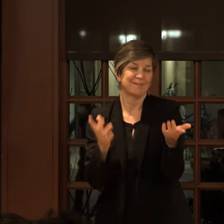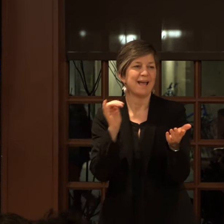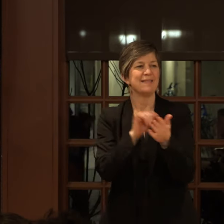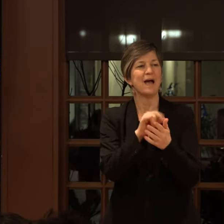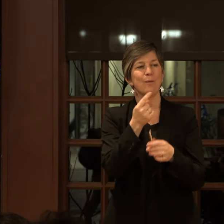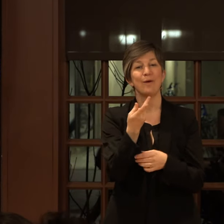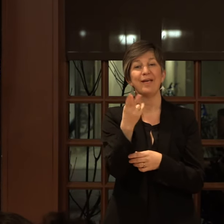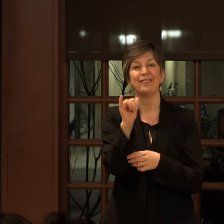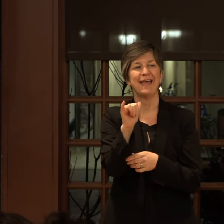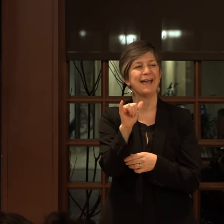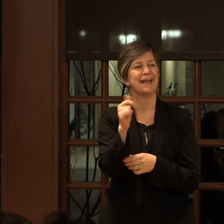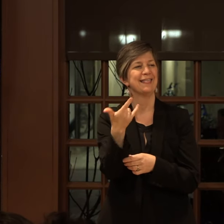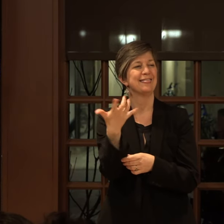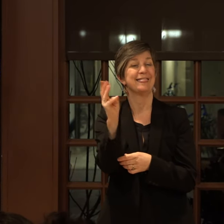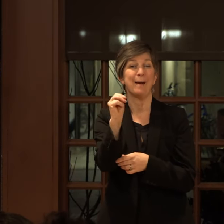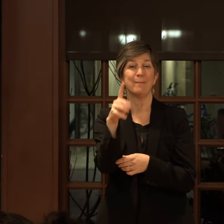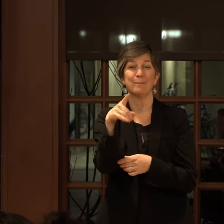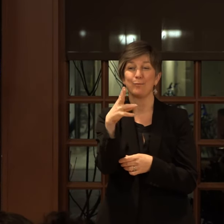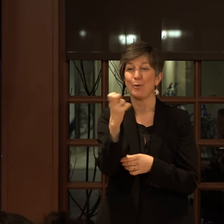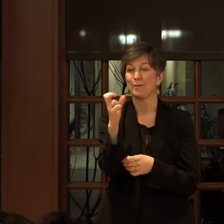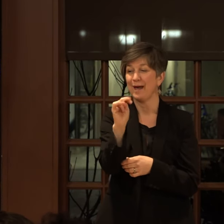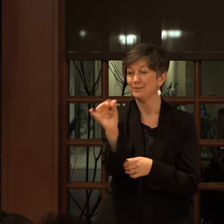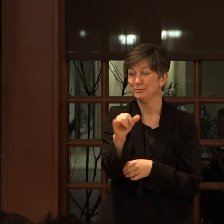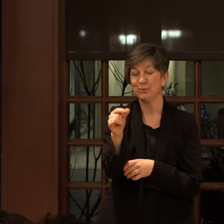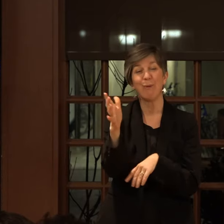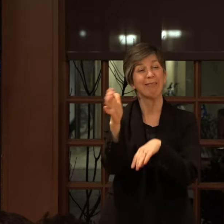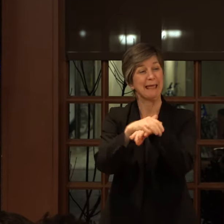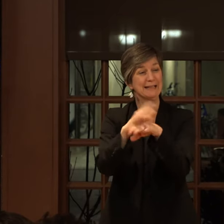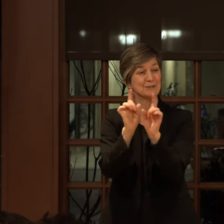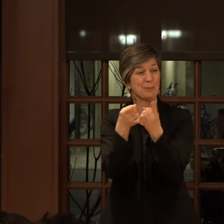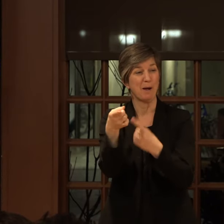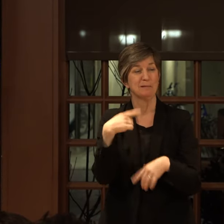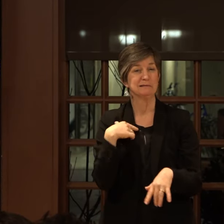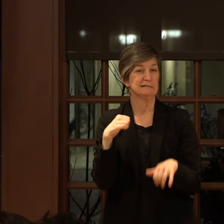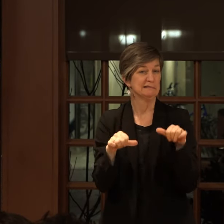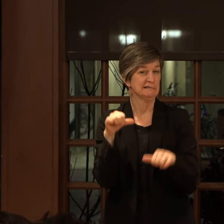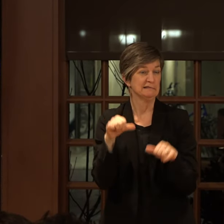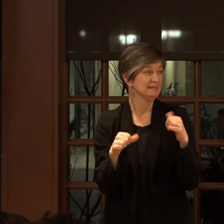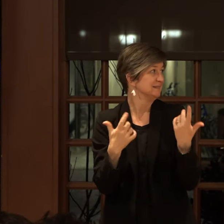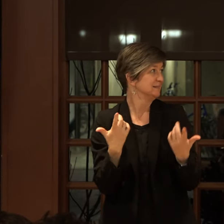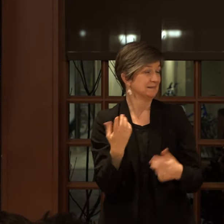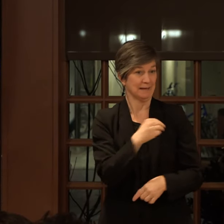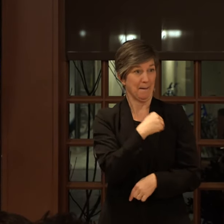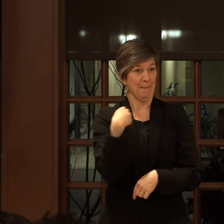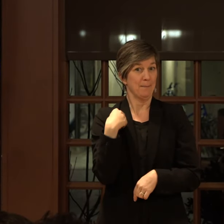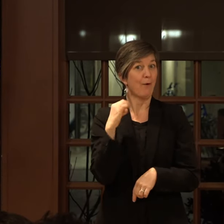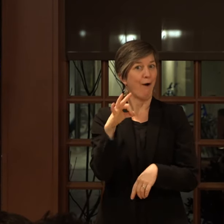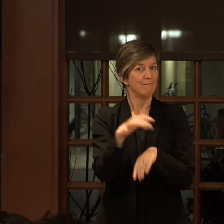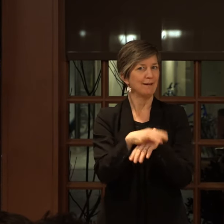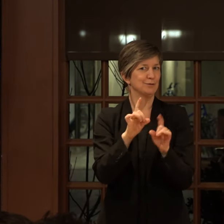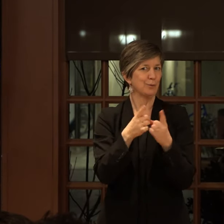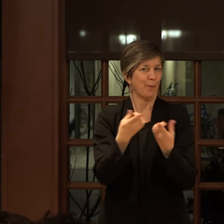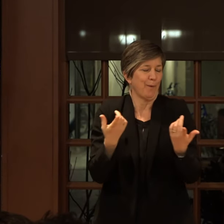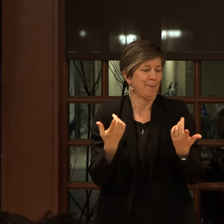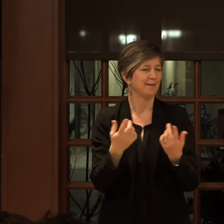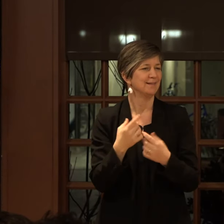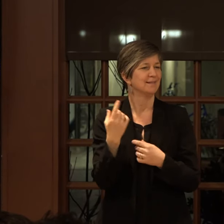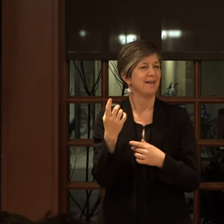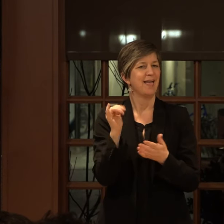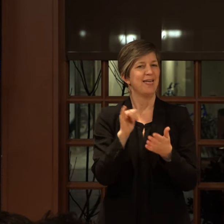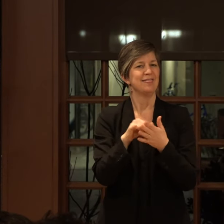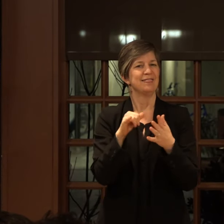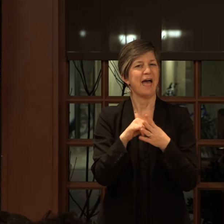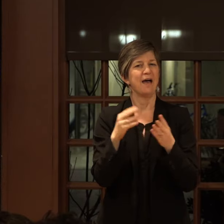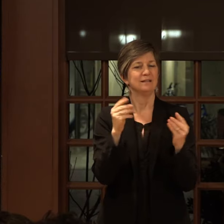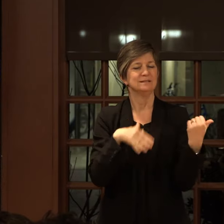pronouns, right? It's always, as a member of an English department, right? It's always that sort of